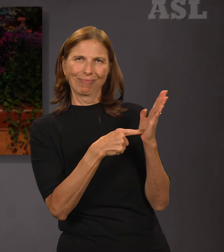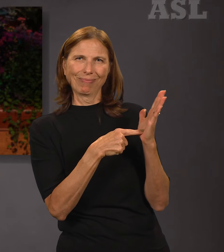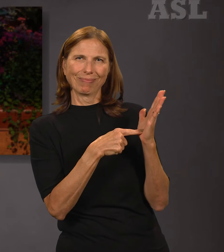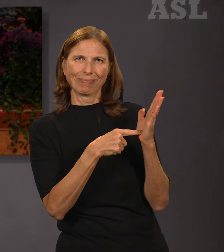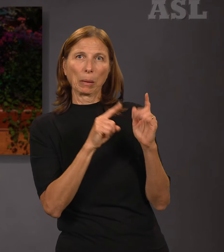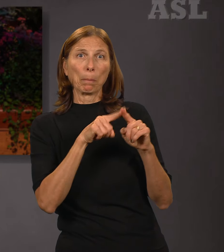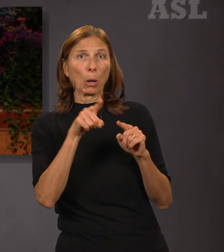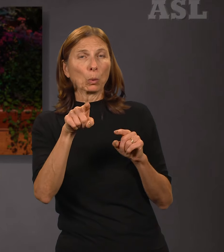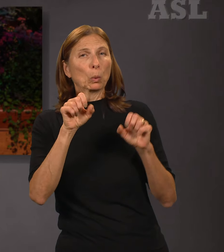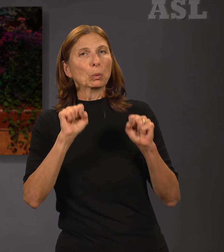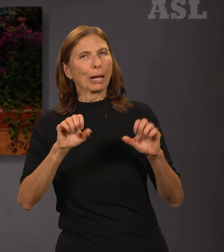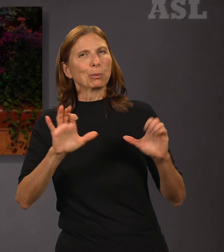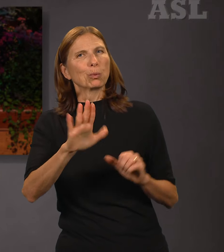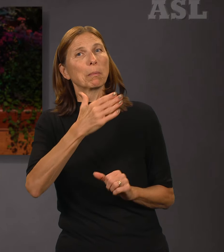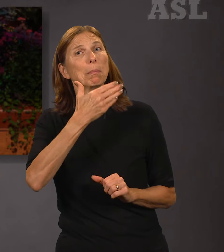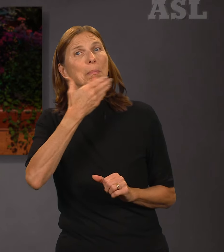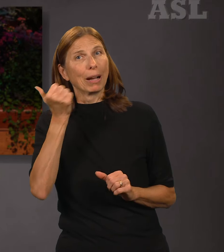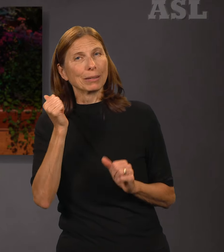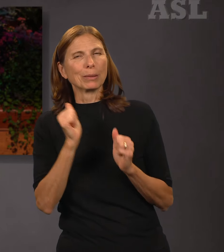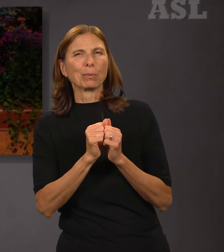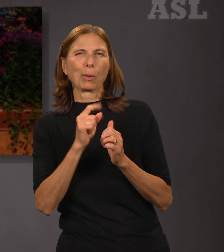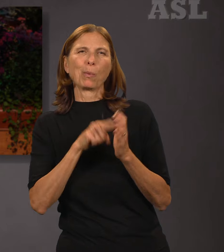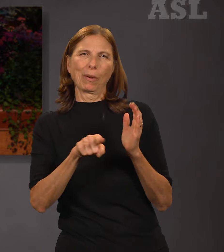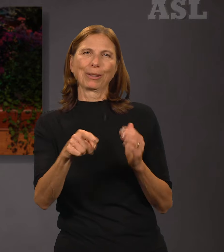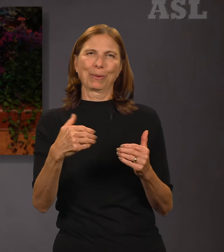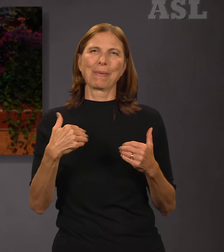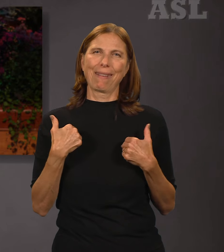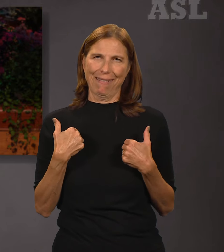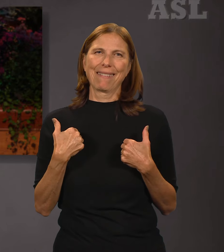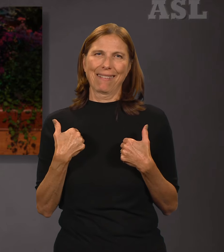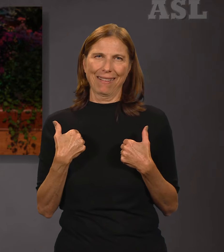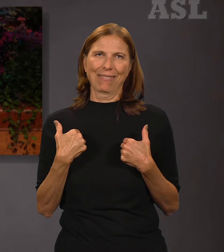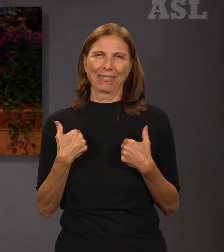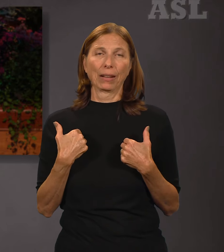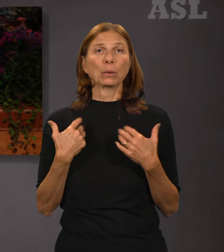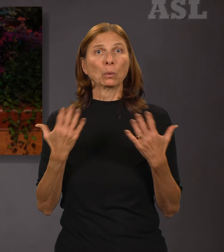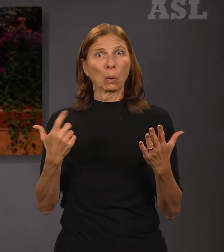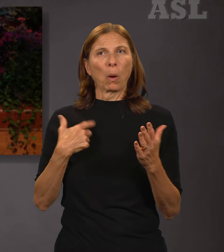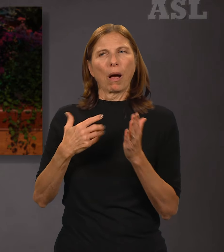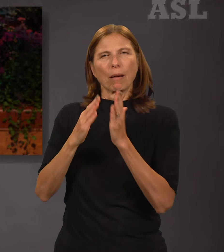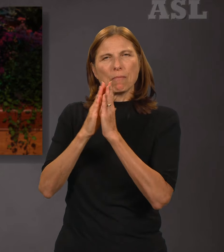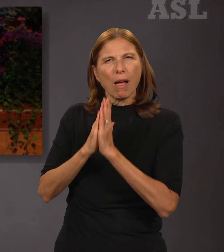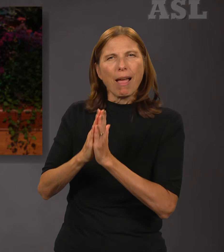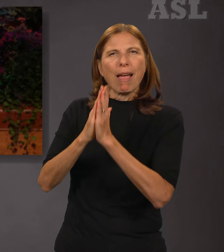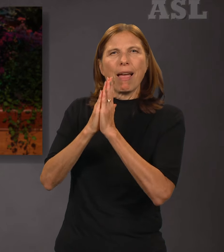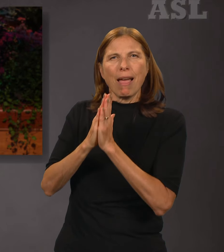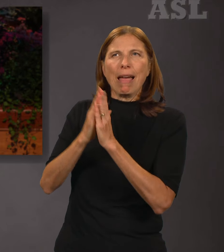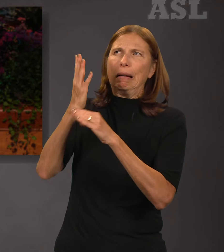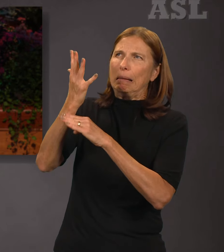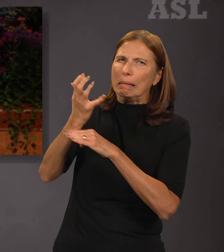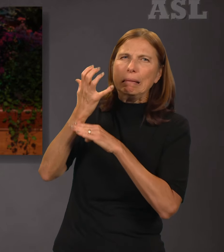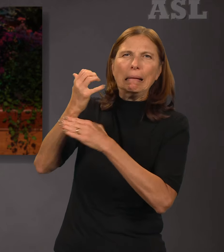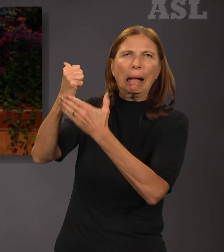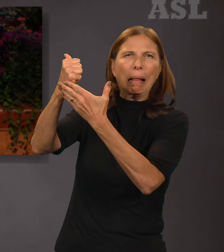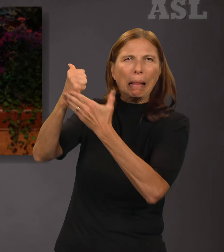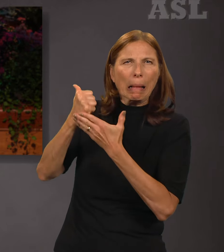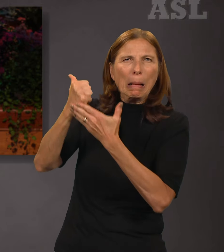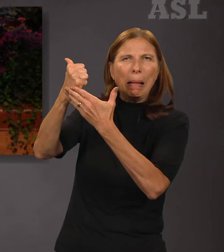what you've got. So I prayed and pled for help and painted through the night to repair things. I remember